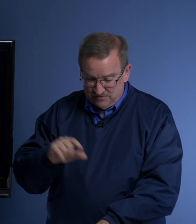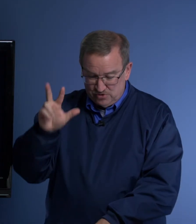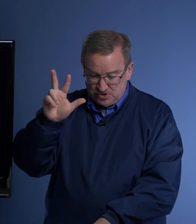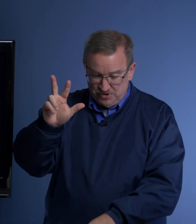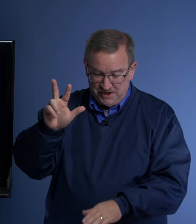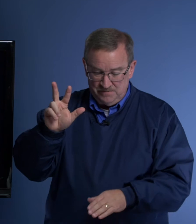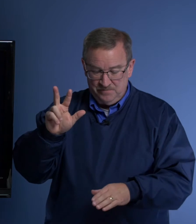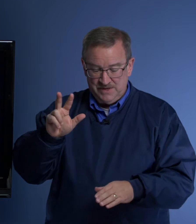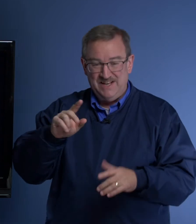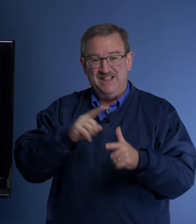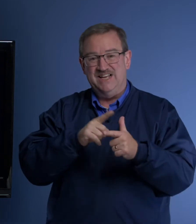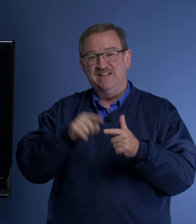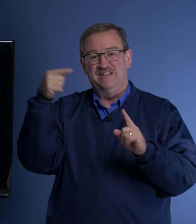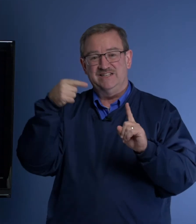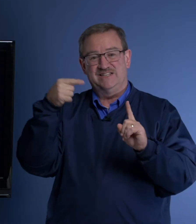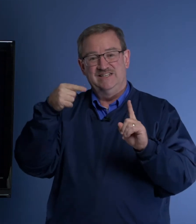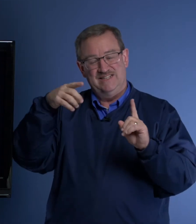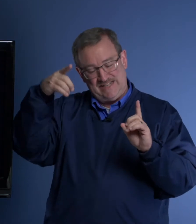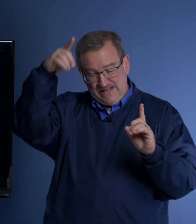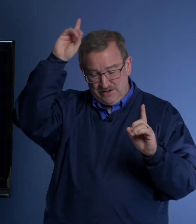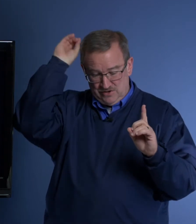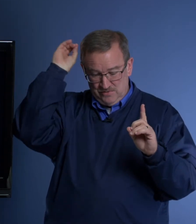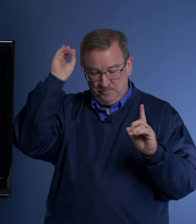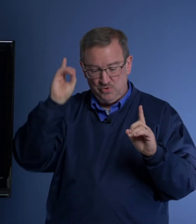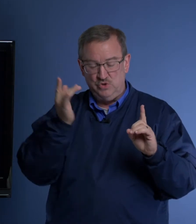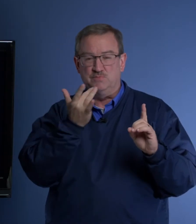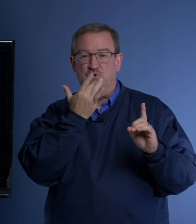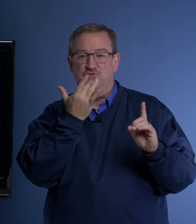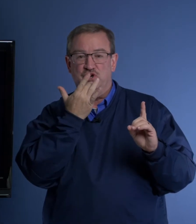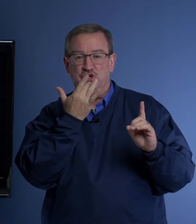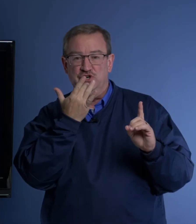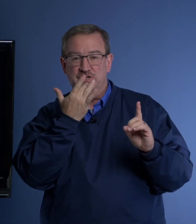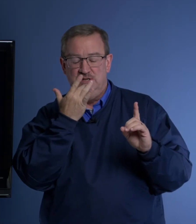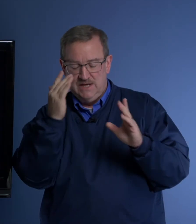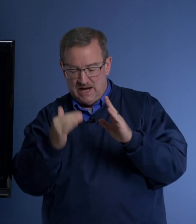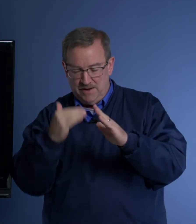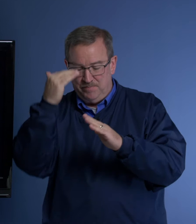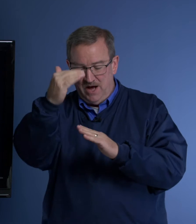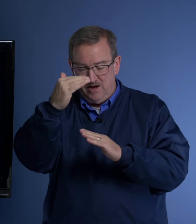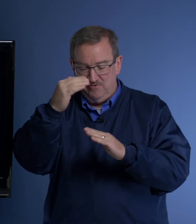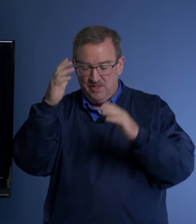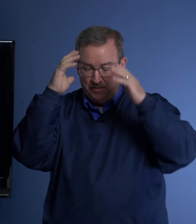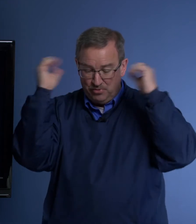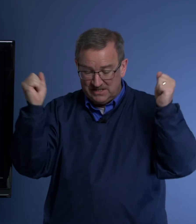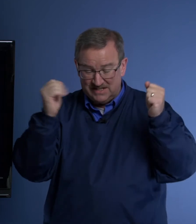in verse three, Then this Daniel was preferred above the presidents